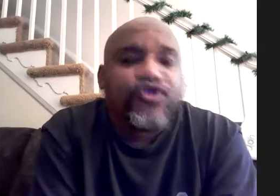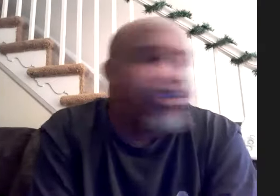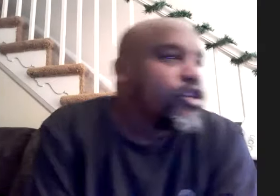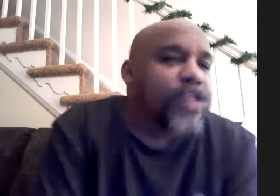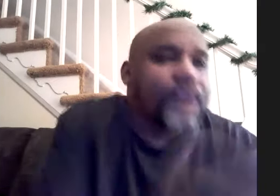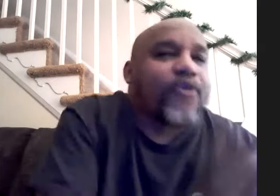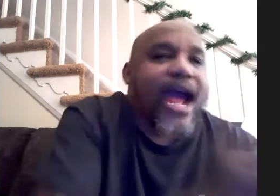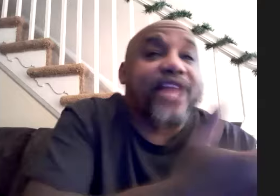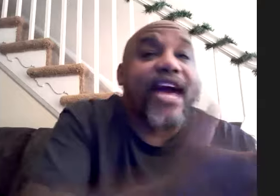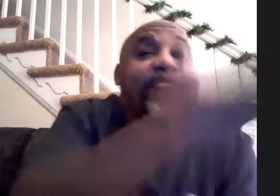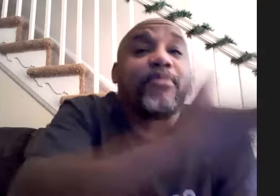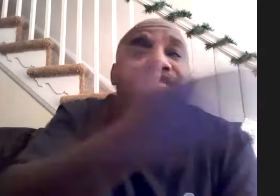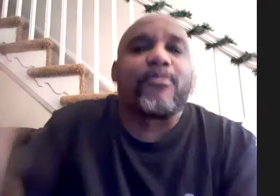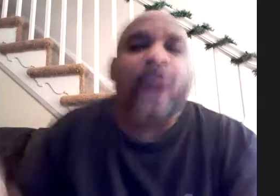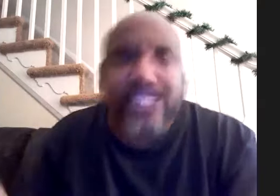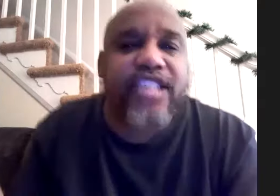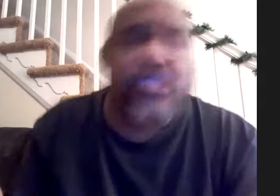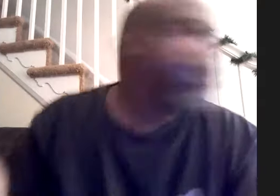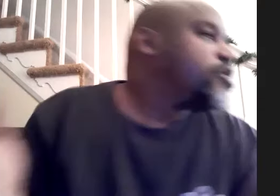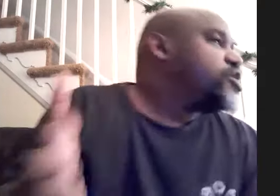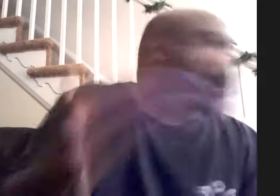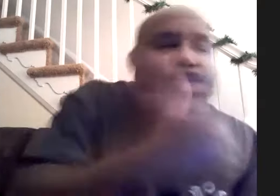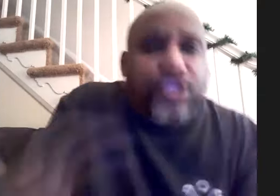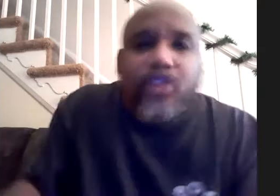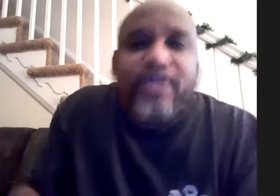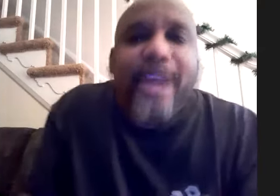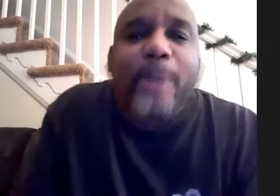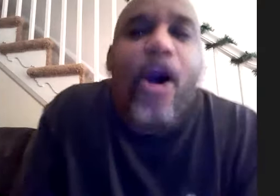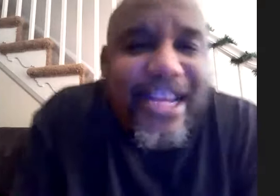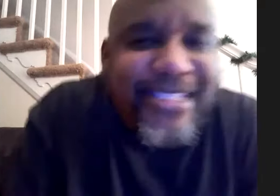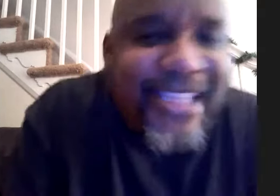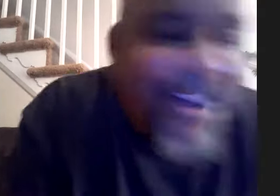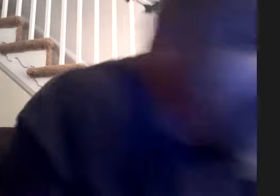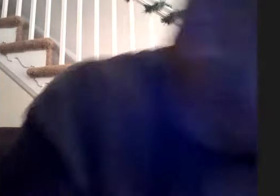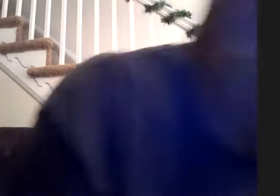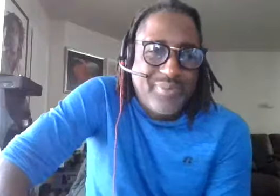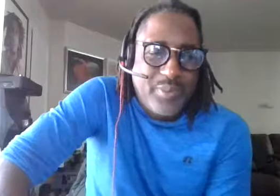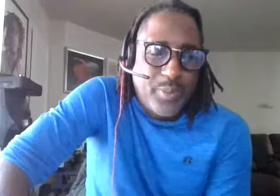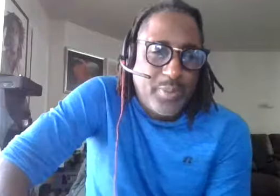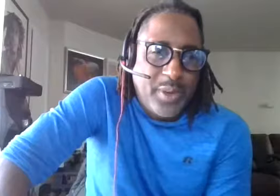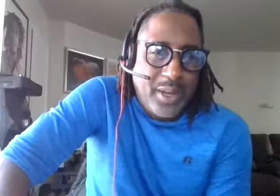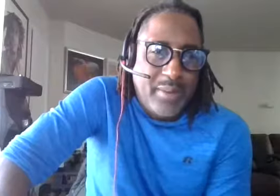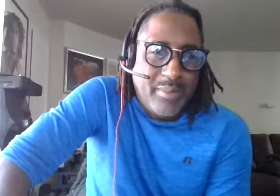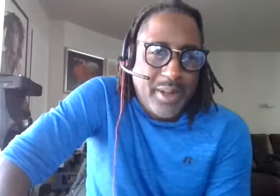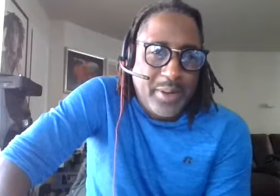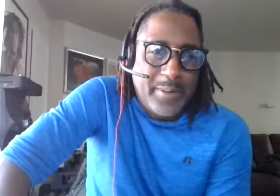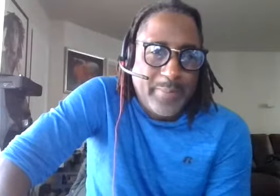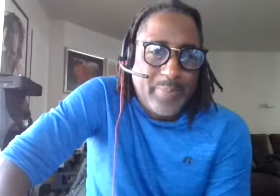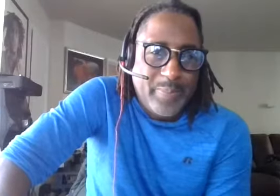so therefore i have to have a bunch of different projects to use the drums that i bought so yeah i need i